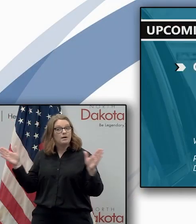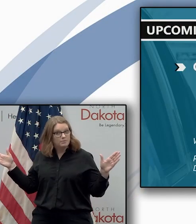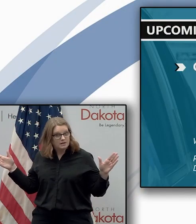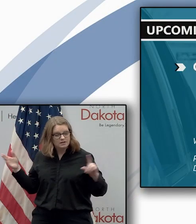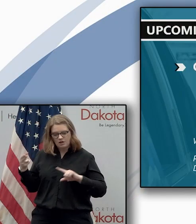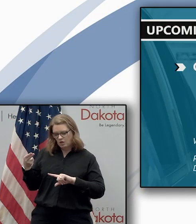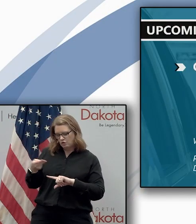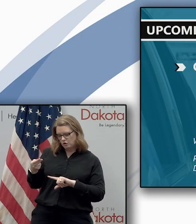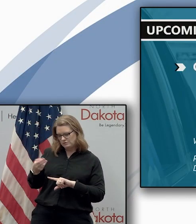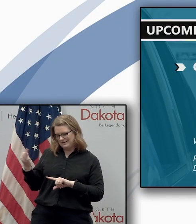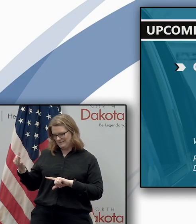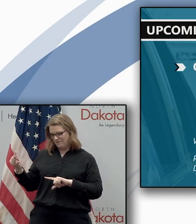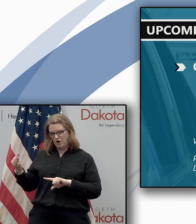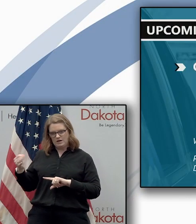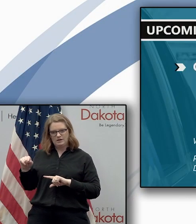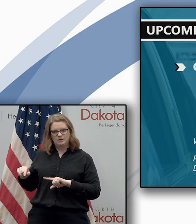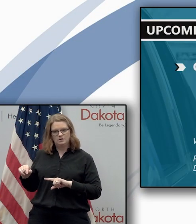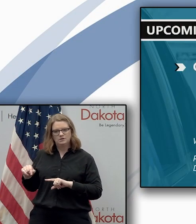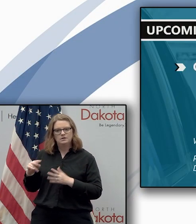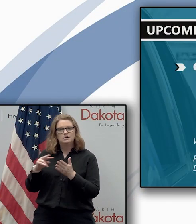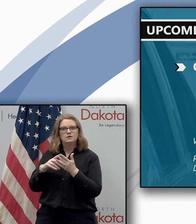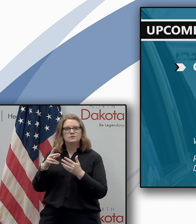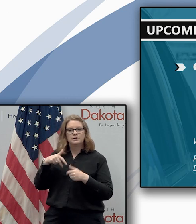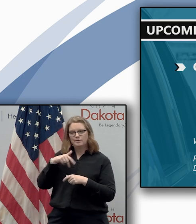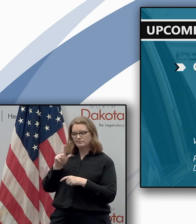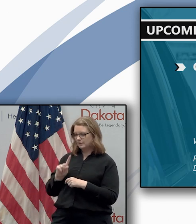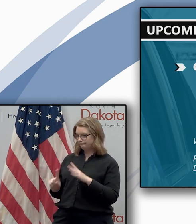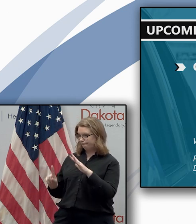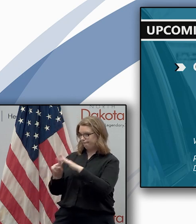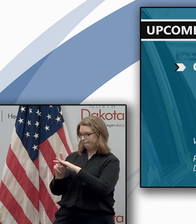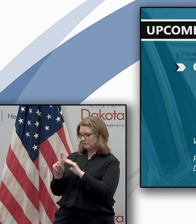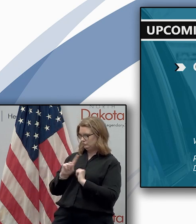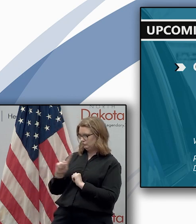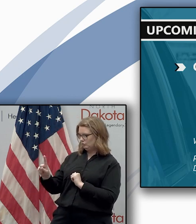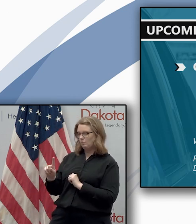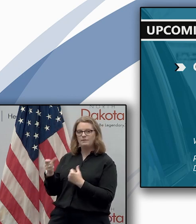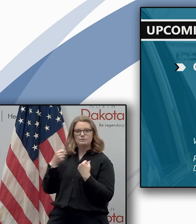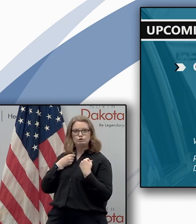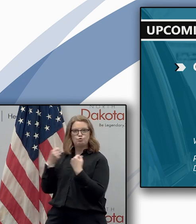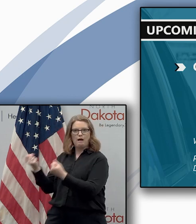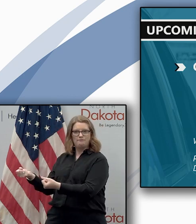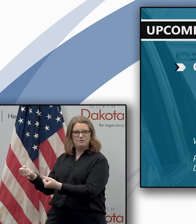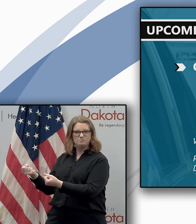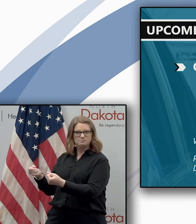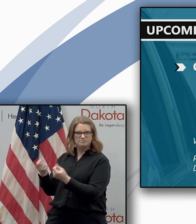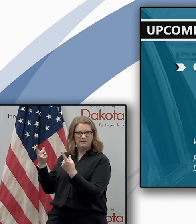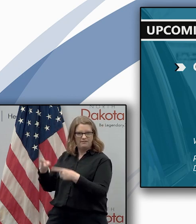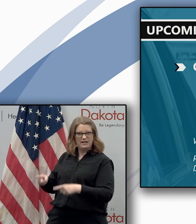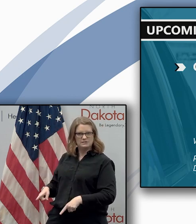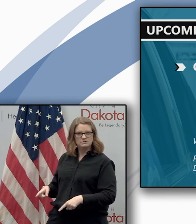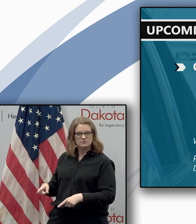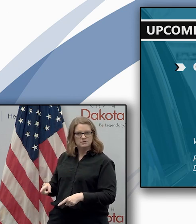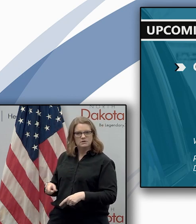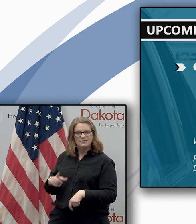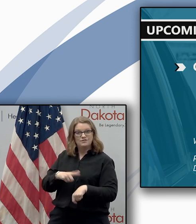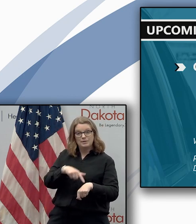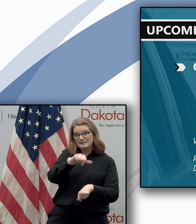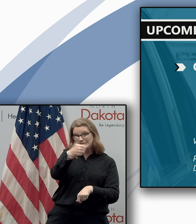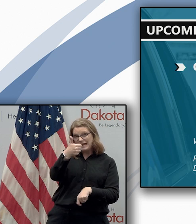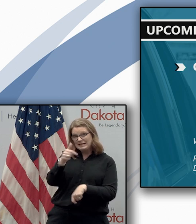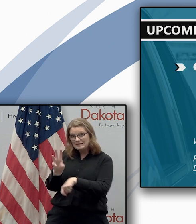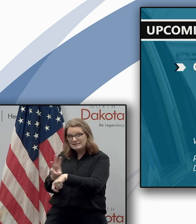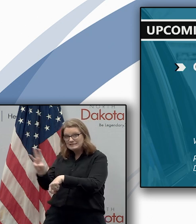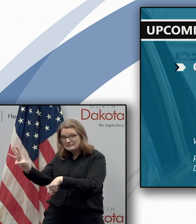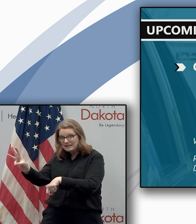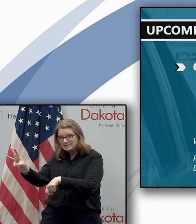and friday and these are walk-up drive-up uh events uh and they'll take place from 10 a.m to 6